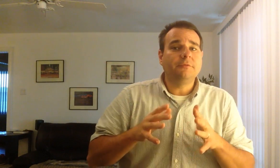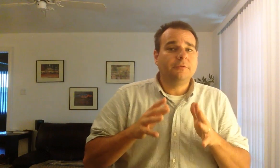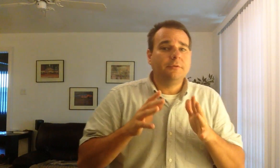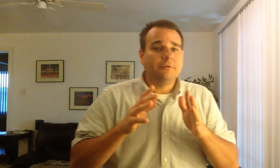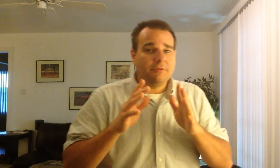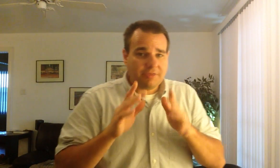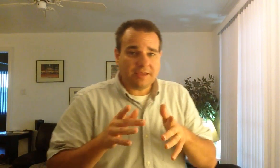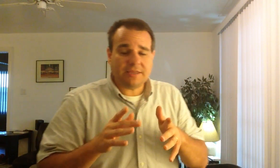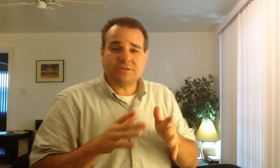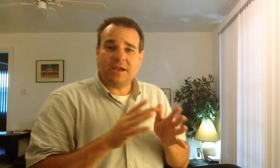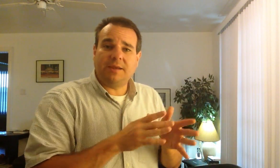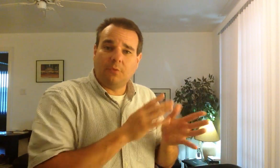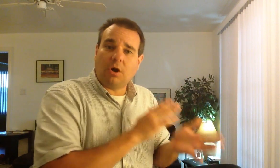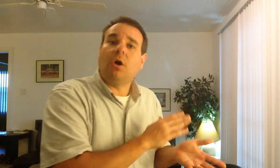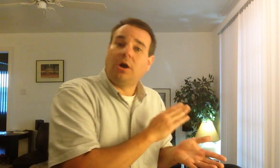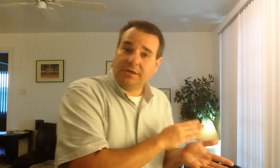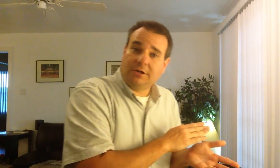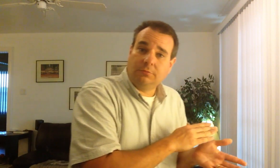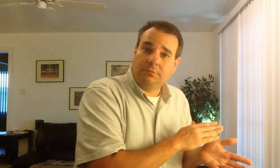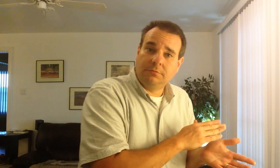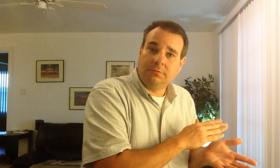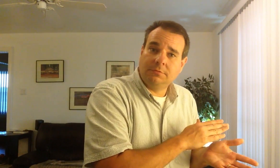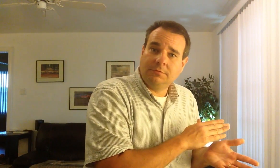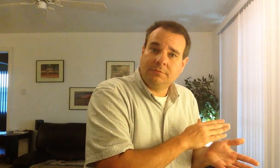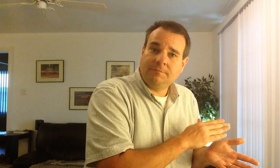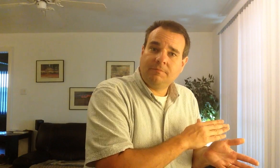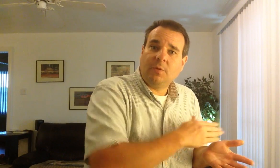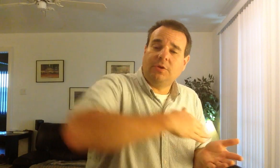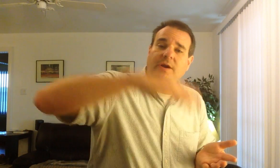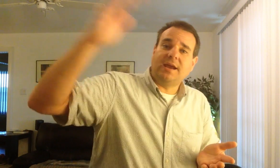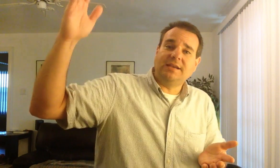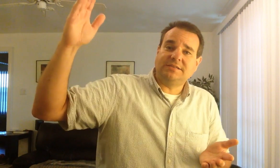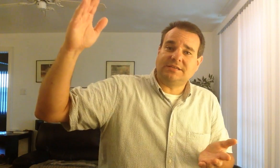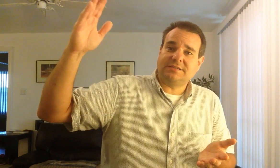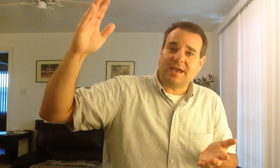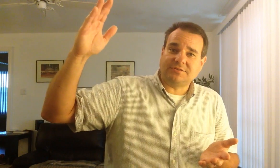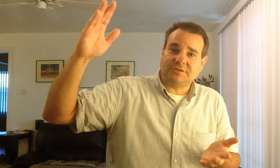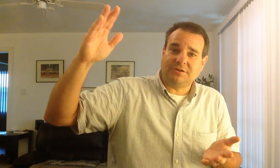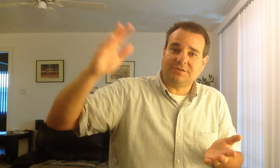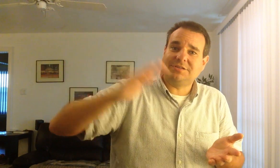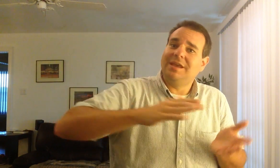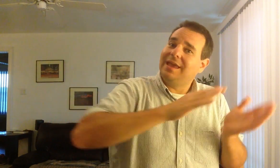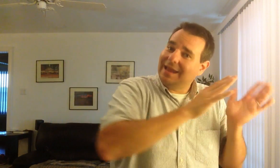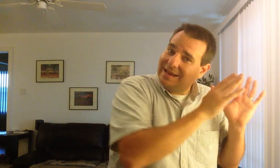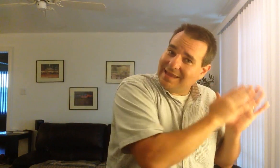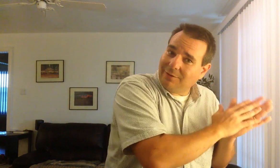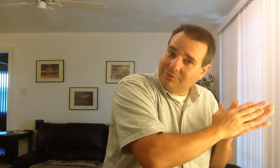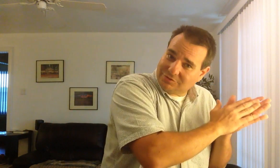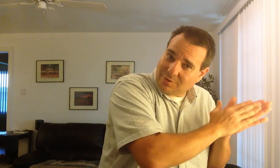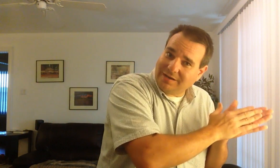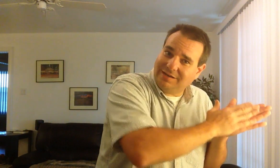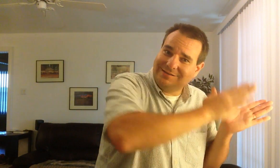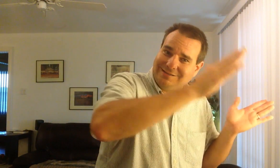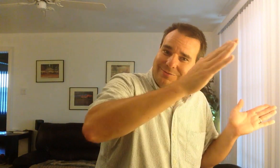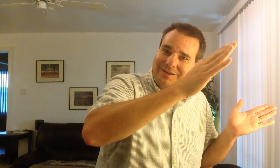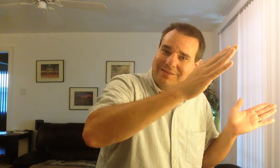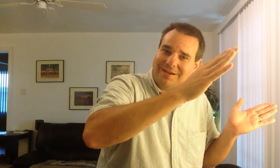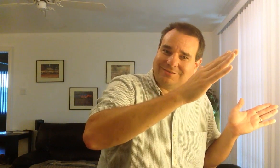think that you're getting more audio when you're at 96,000 hertz in that 20,000 to 20,000